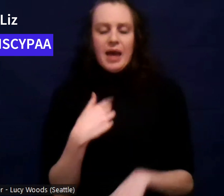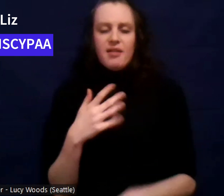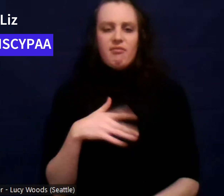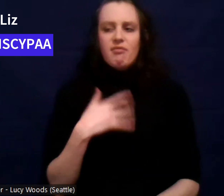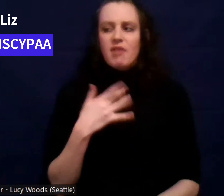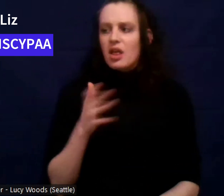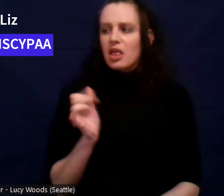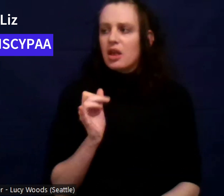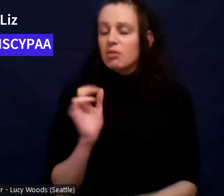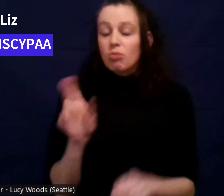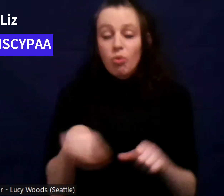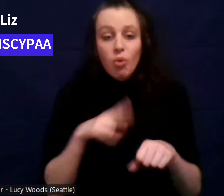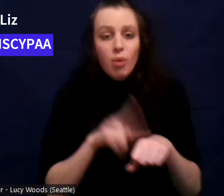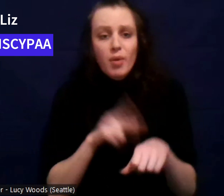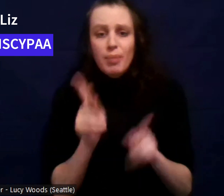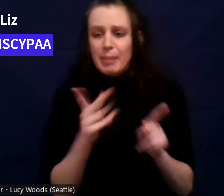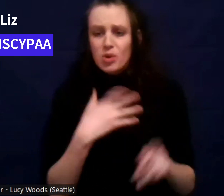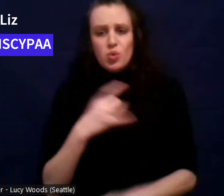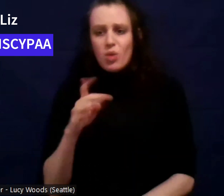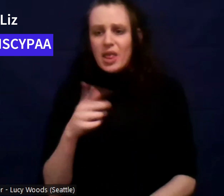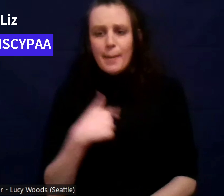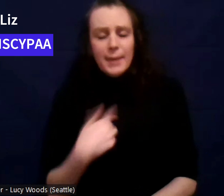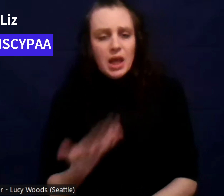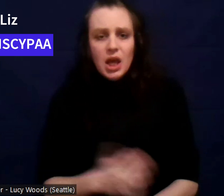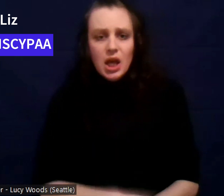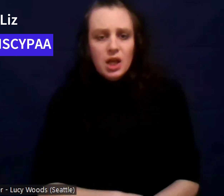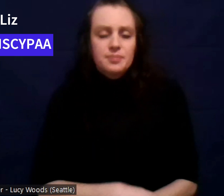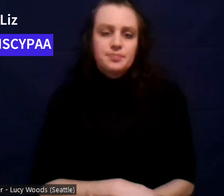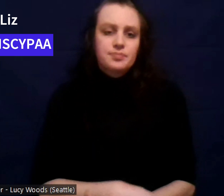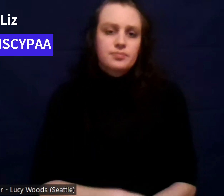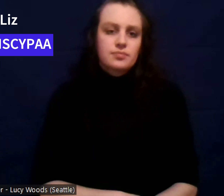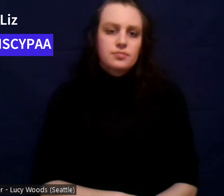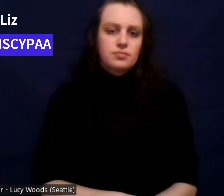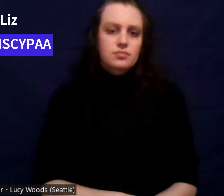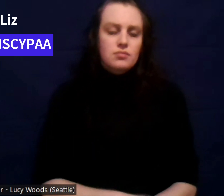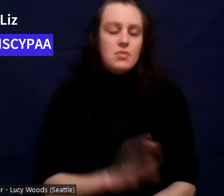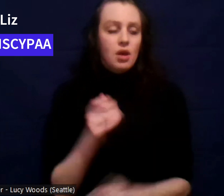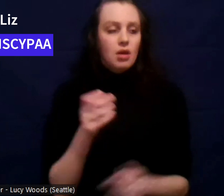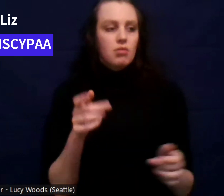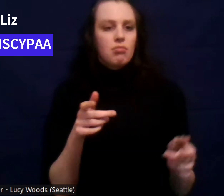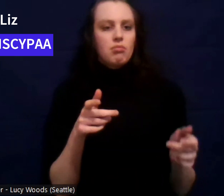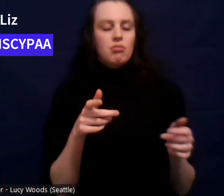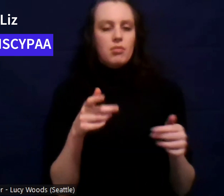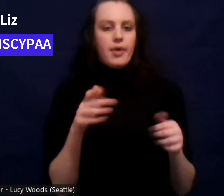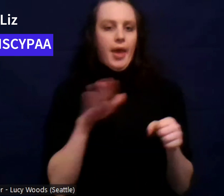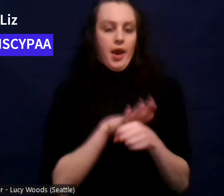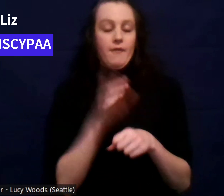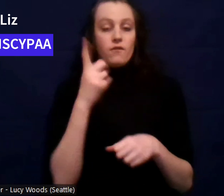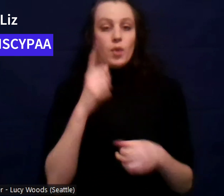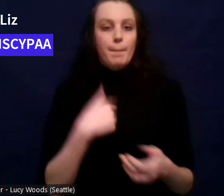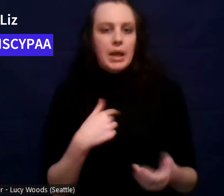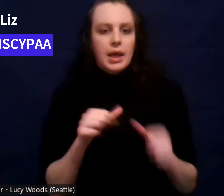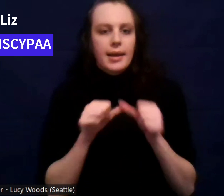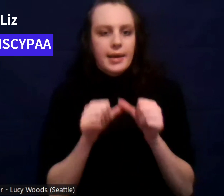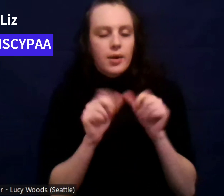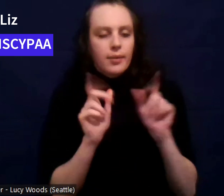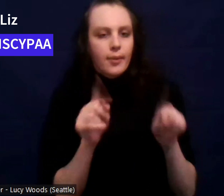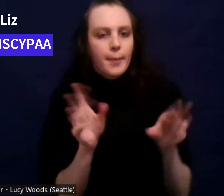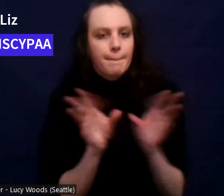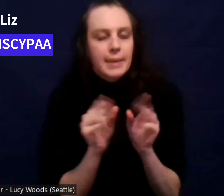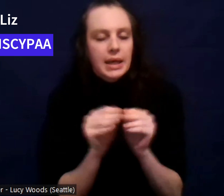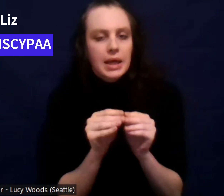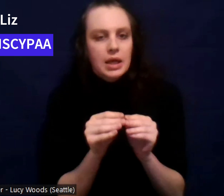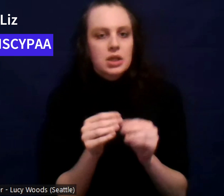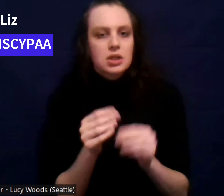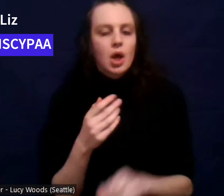me. Um, and so from, that was enough for me to like keep coming back. So I met this girl at this meeting the next day. They invited me